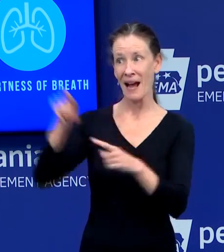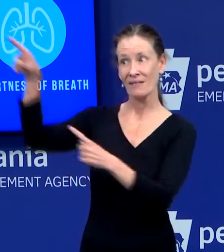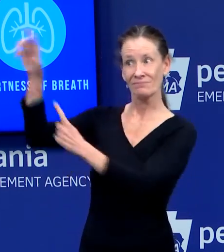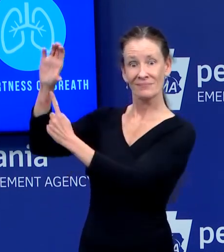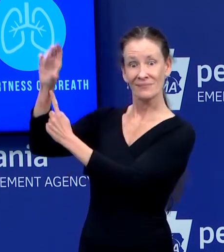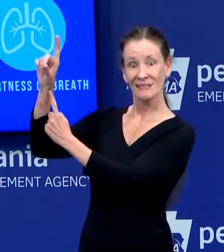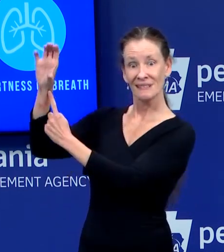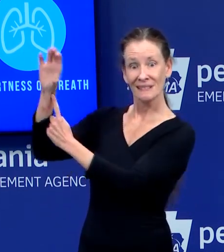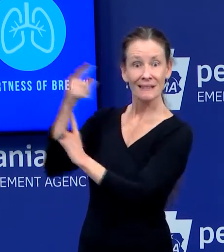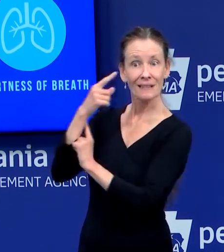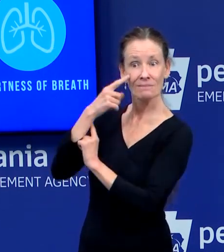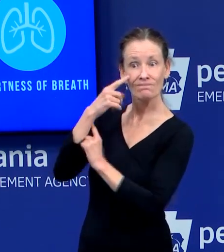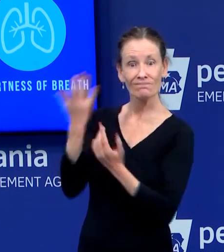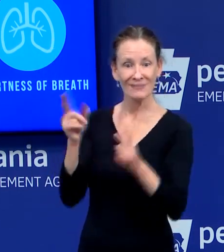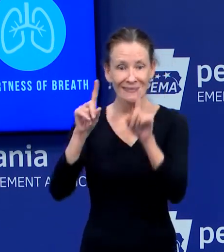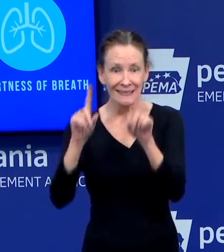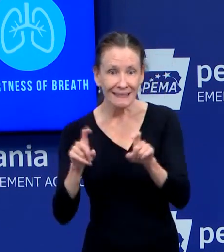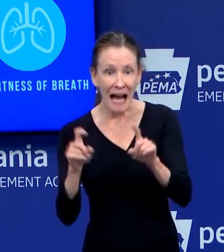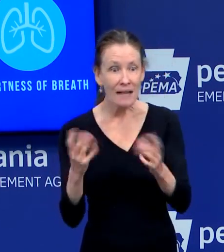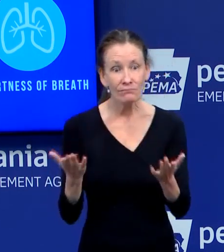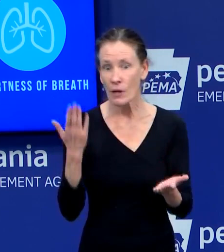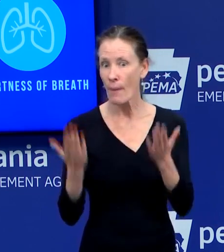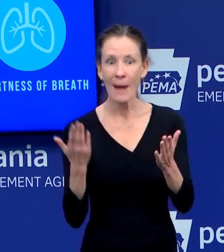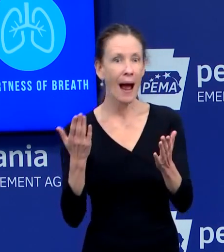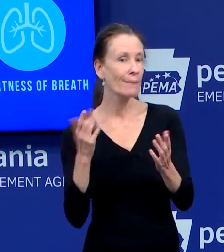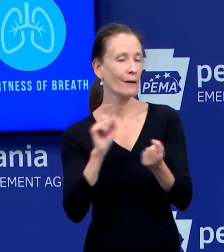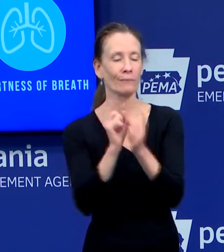testing guidance, changes daily.